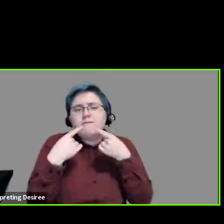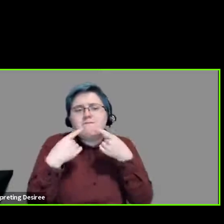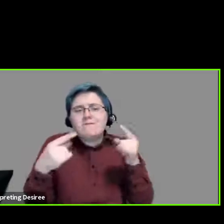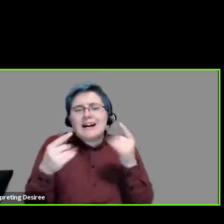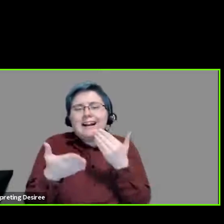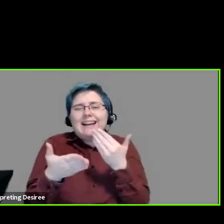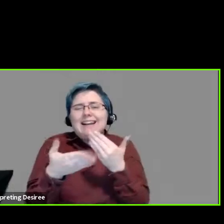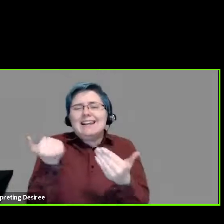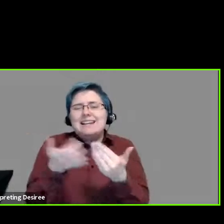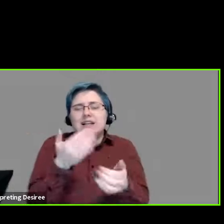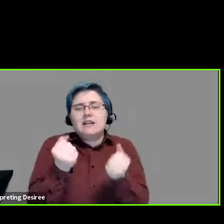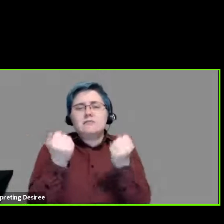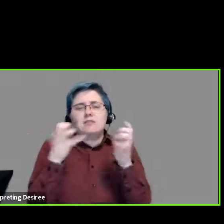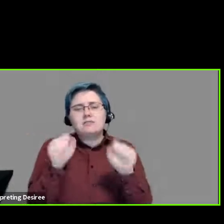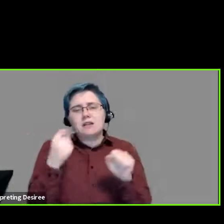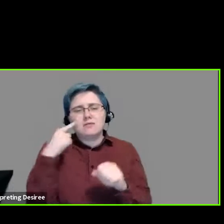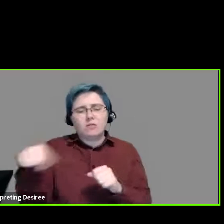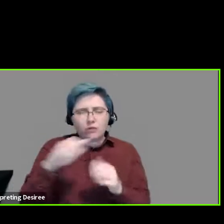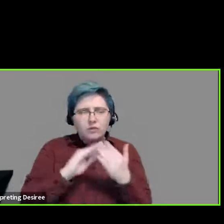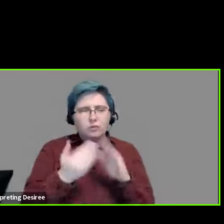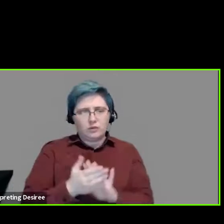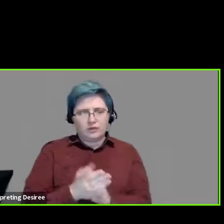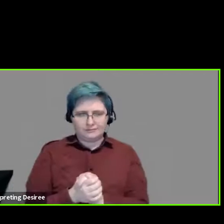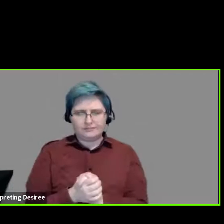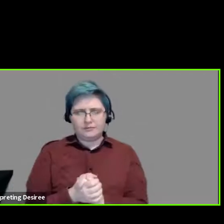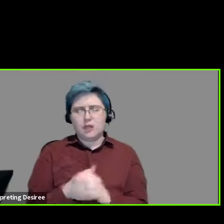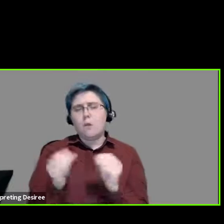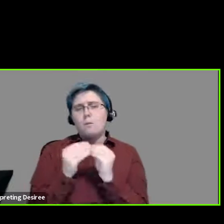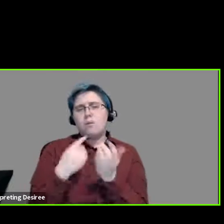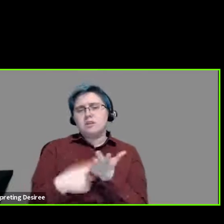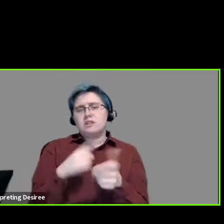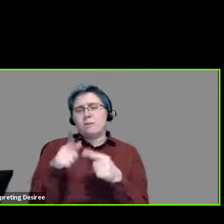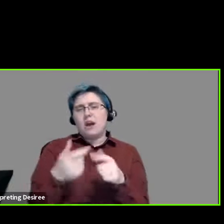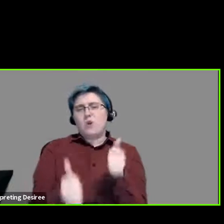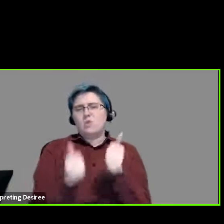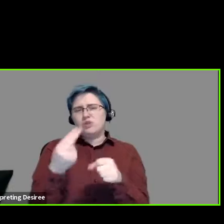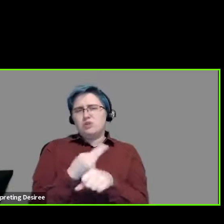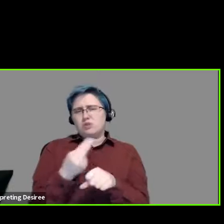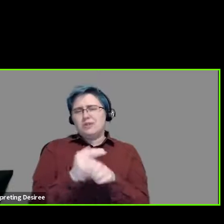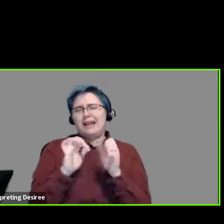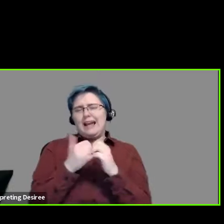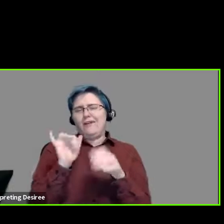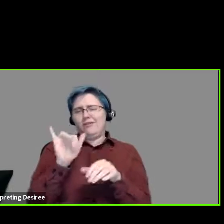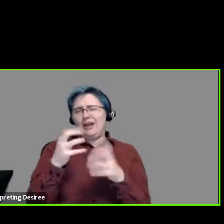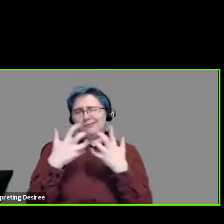easily for the community as possible. So more to come on which link to use and how that's going to work.